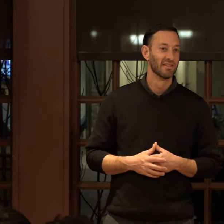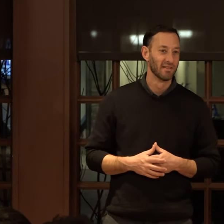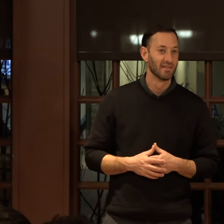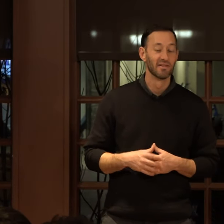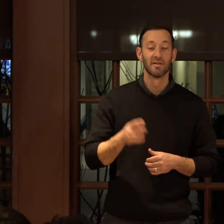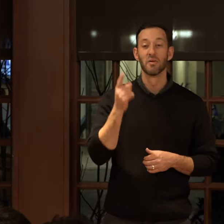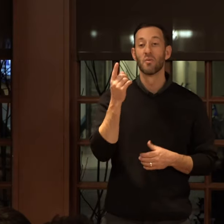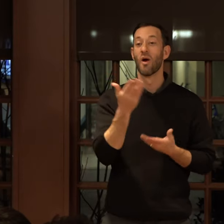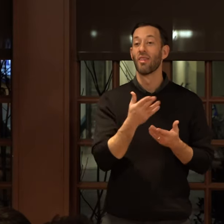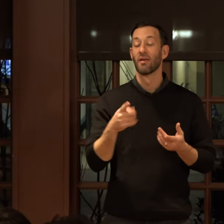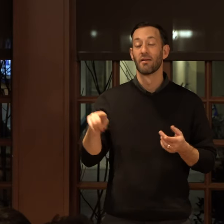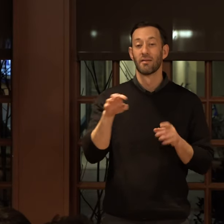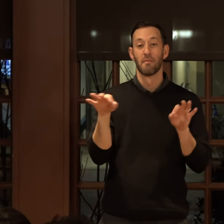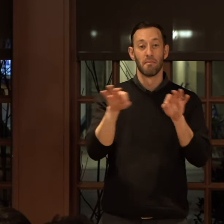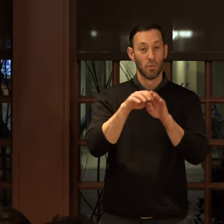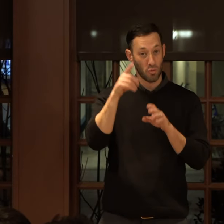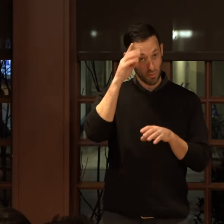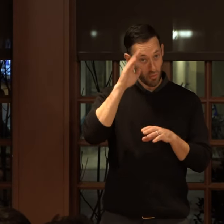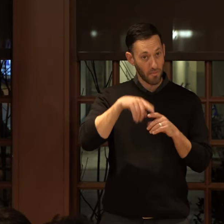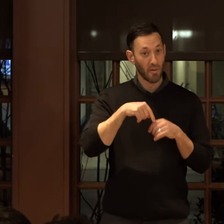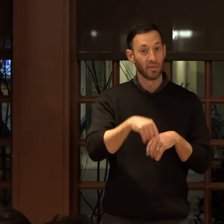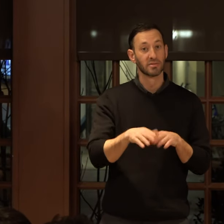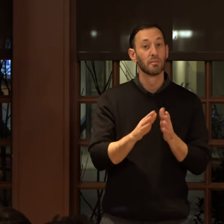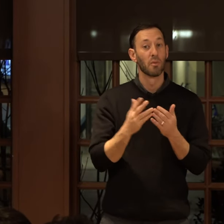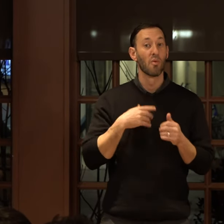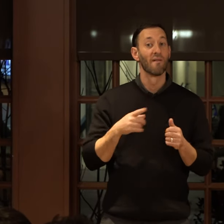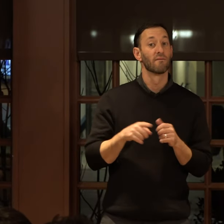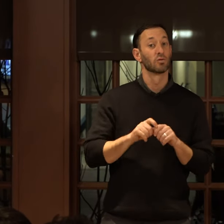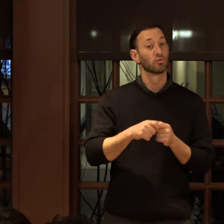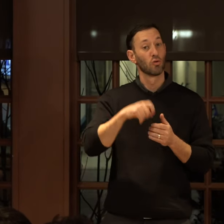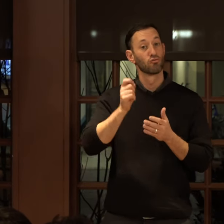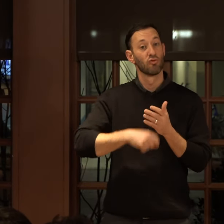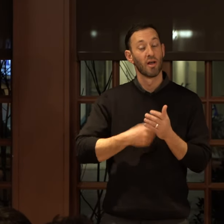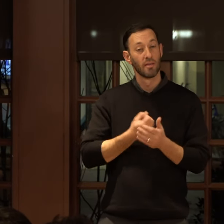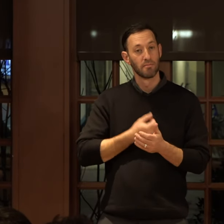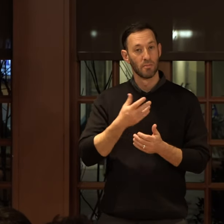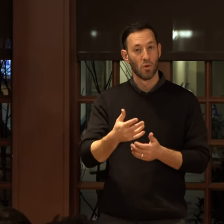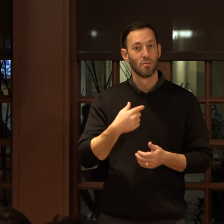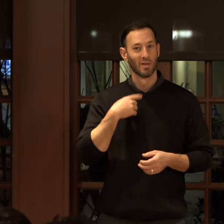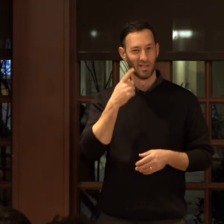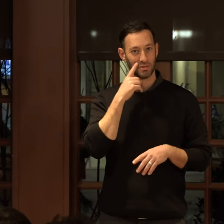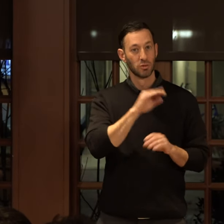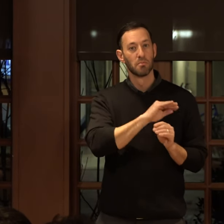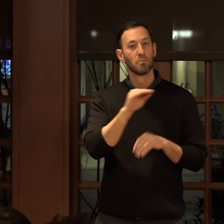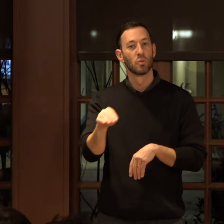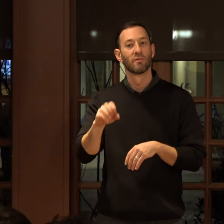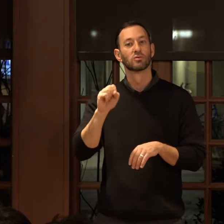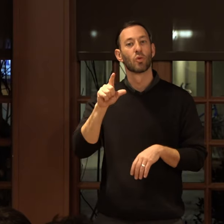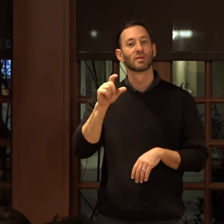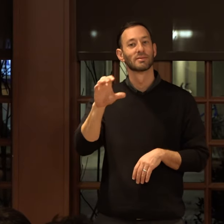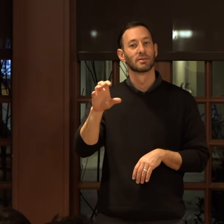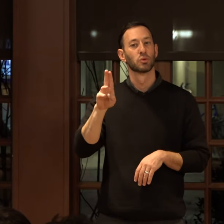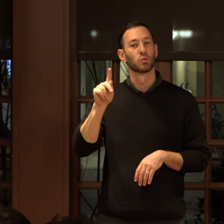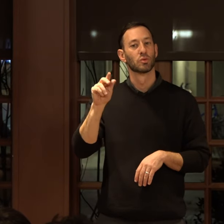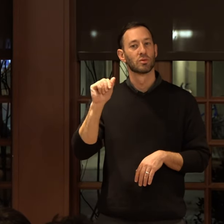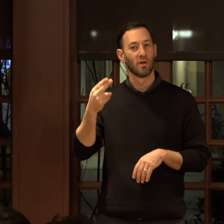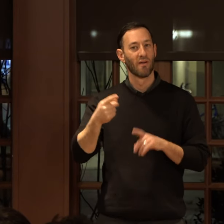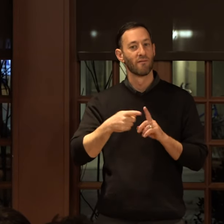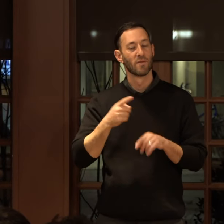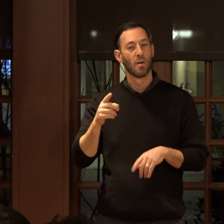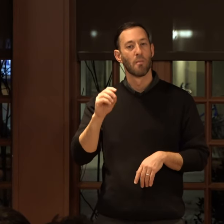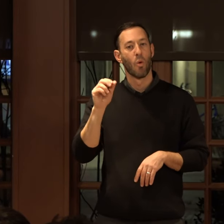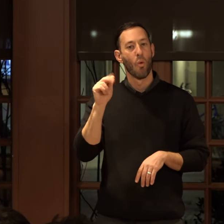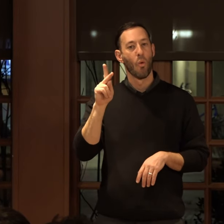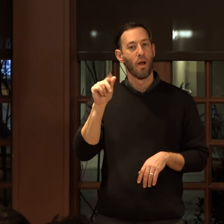The only thing that you need to know about this text is that when I first started writing these poems, I had just moved to Salt Lake City, Utah, from Oakland